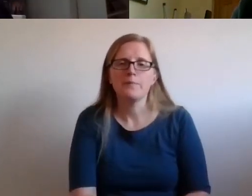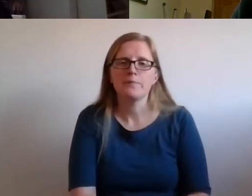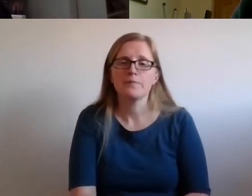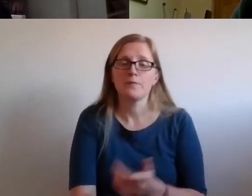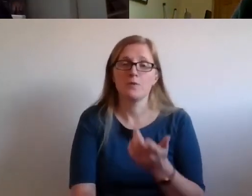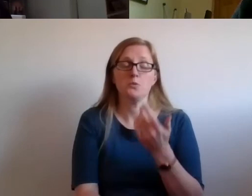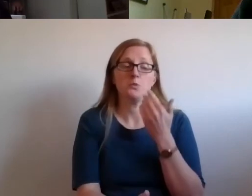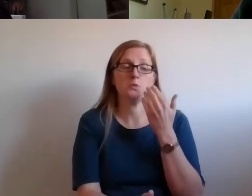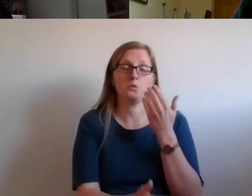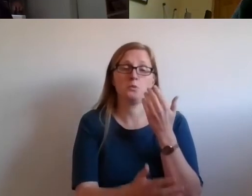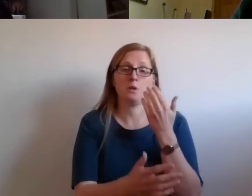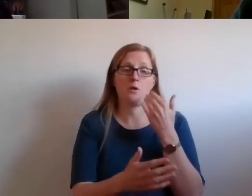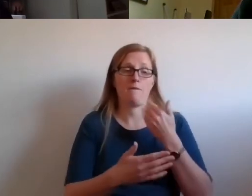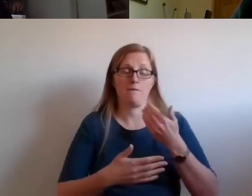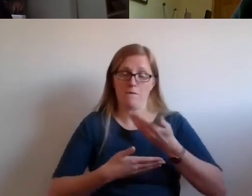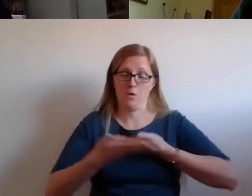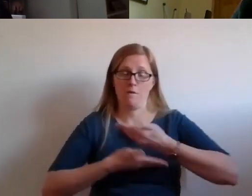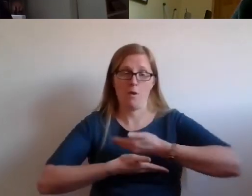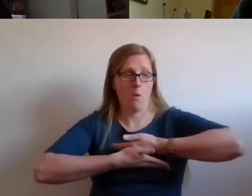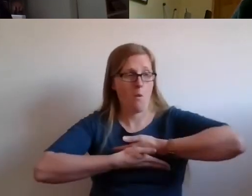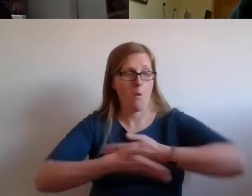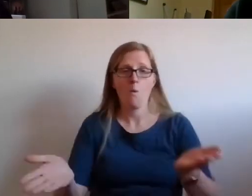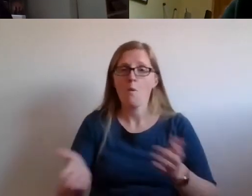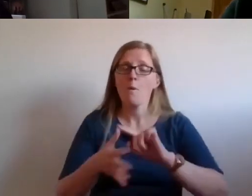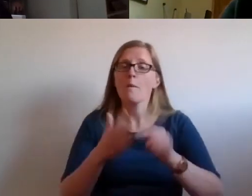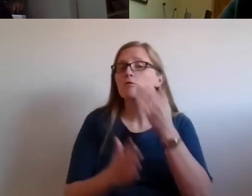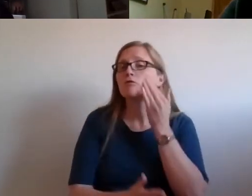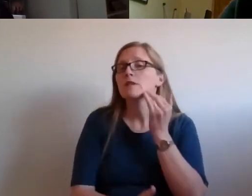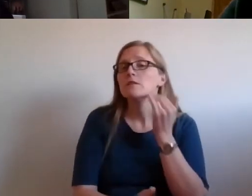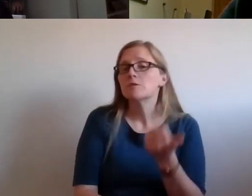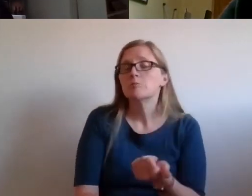that can be linked with with this new human rights framework as well.